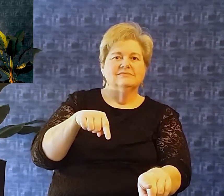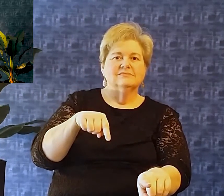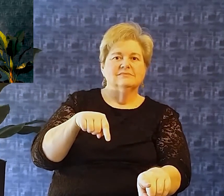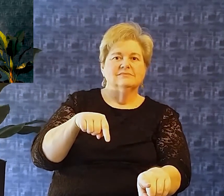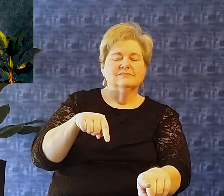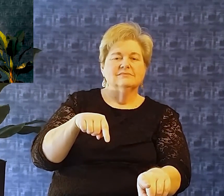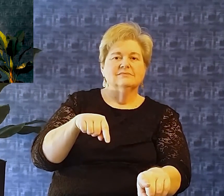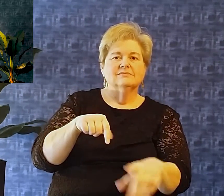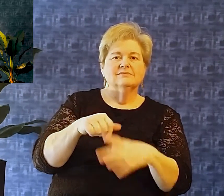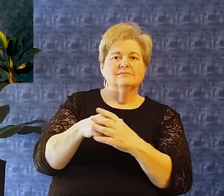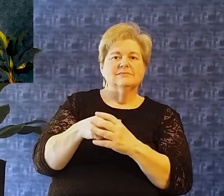answered me